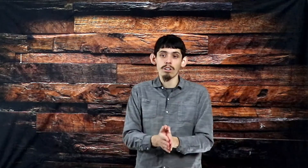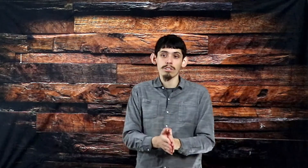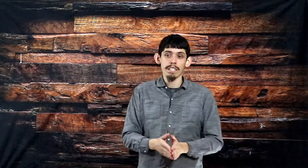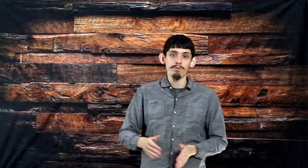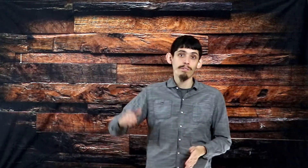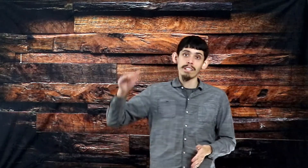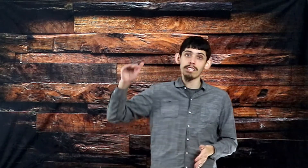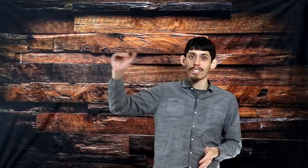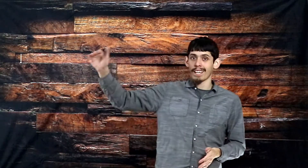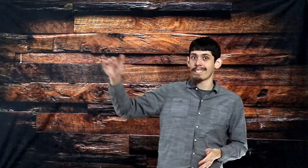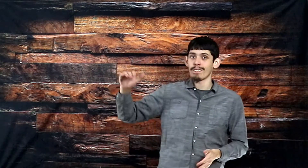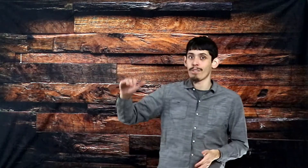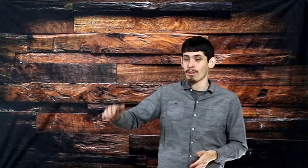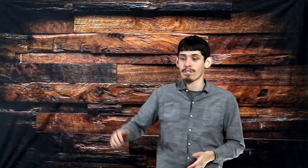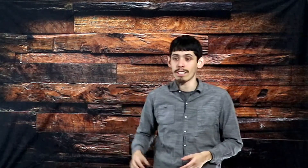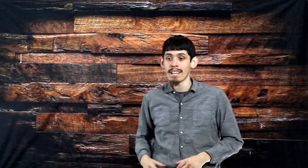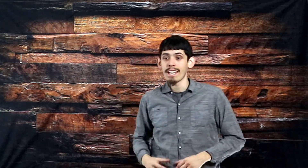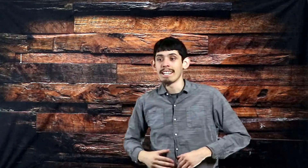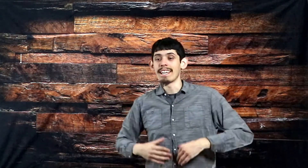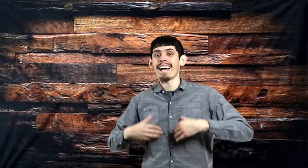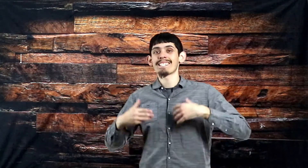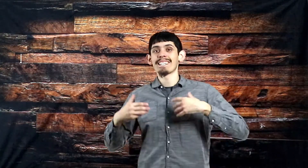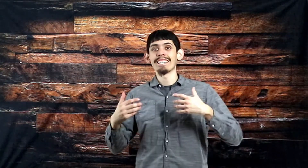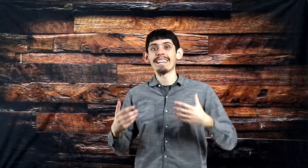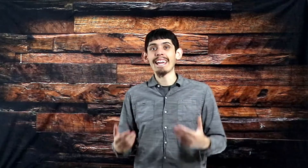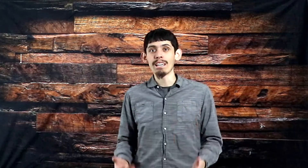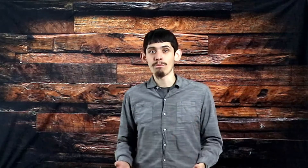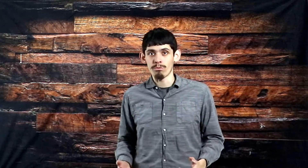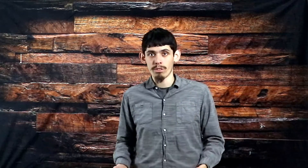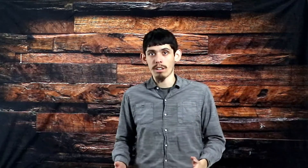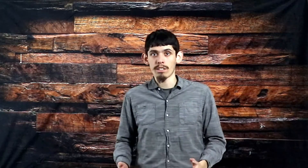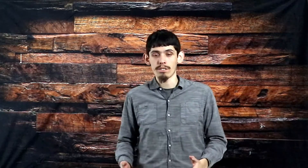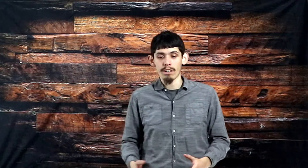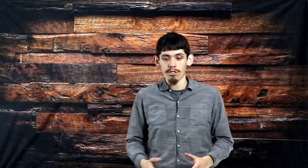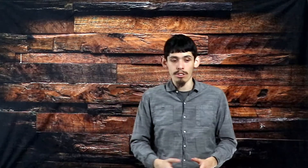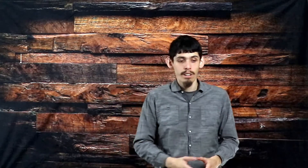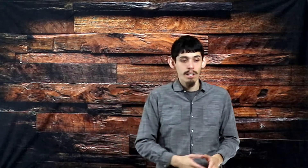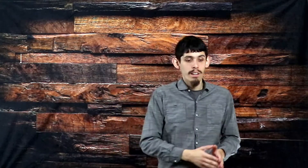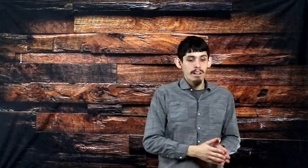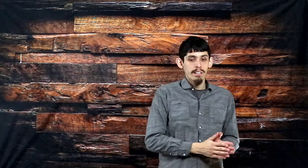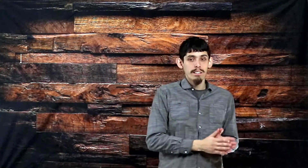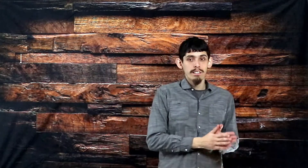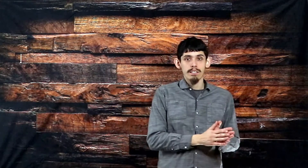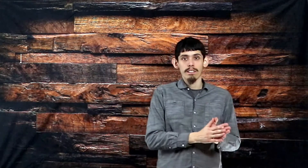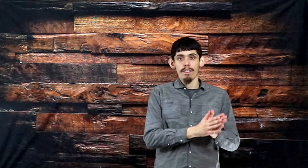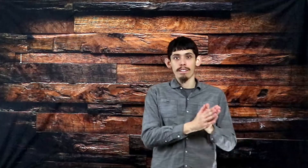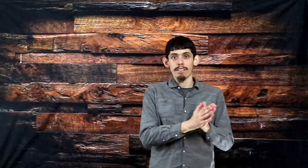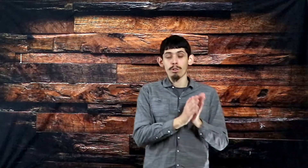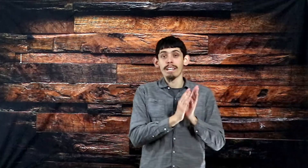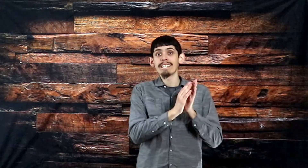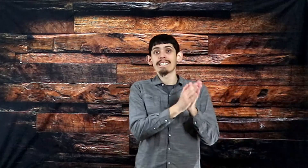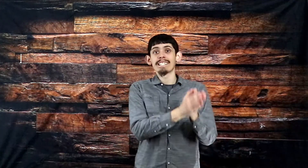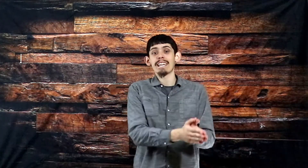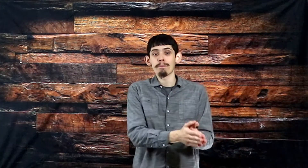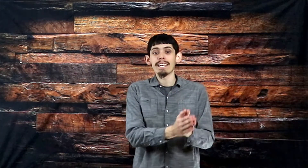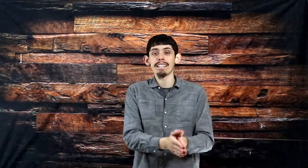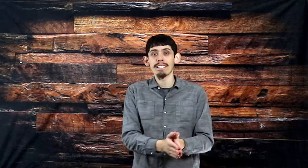in Revelation 19, verse 13, He has a name written on His vesture, where His name is